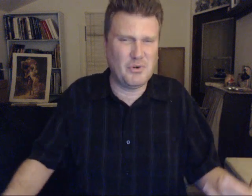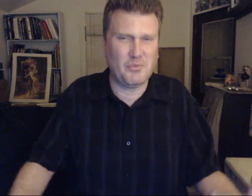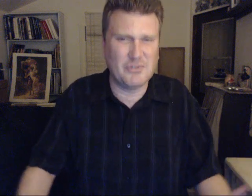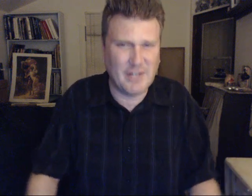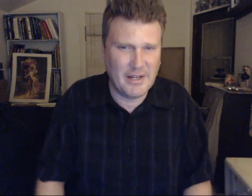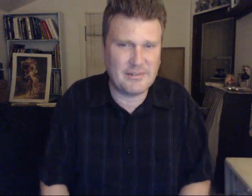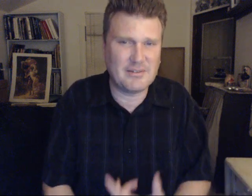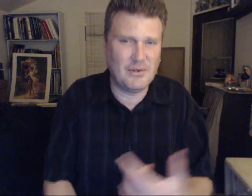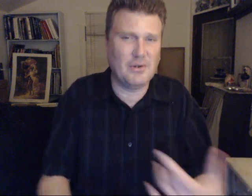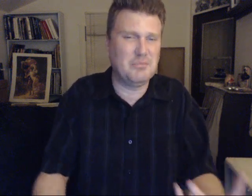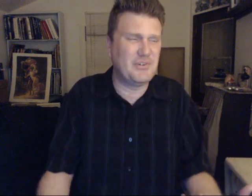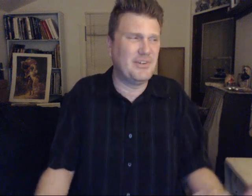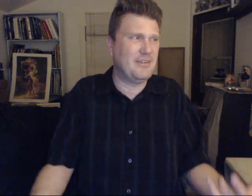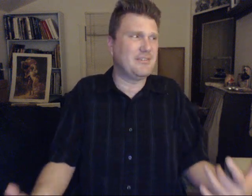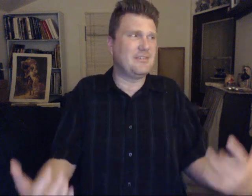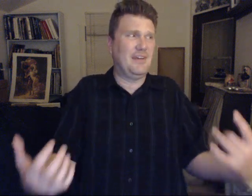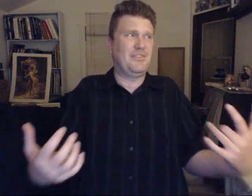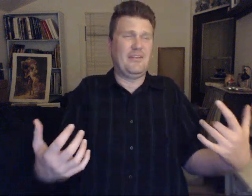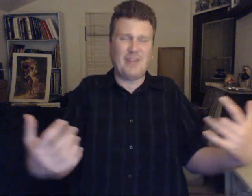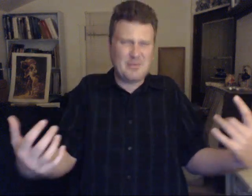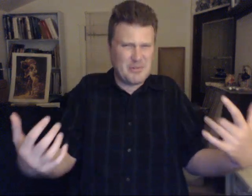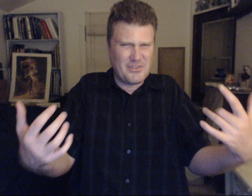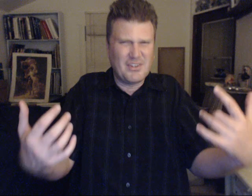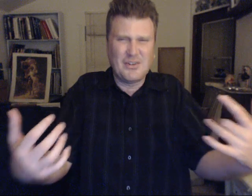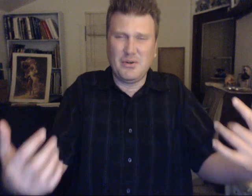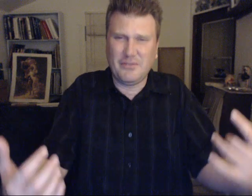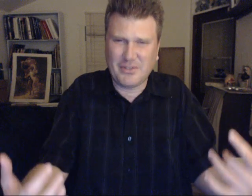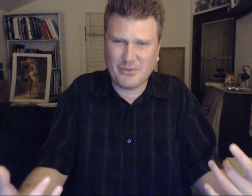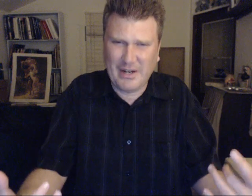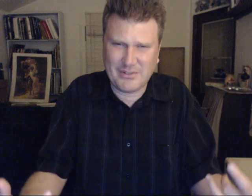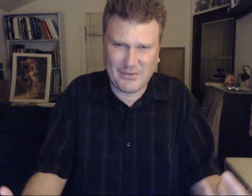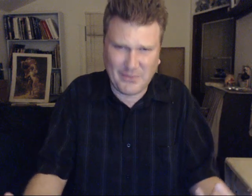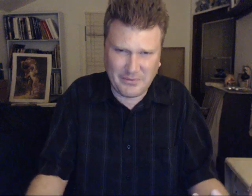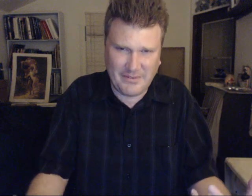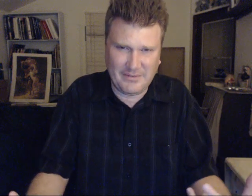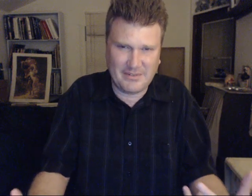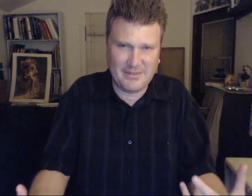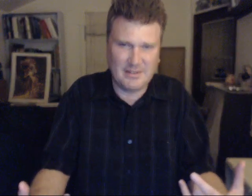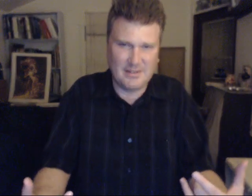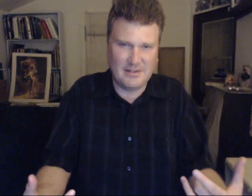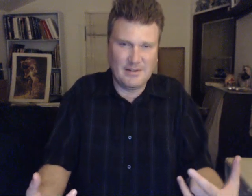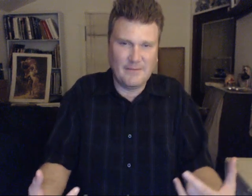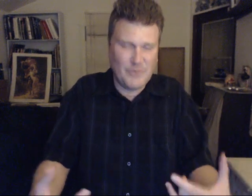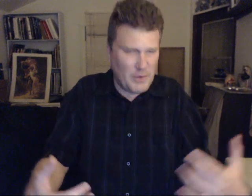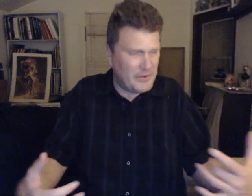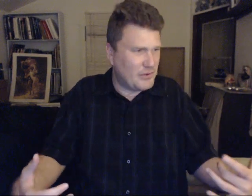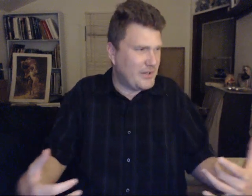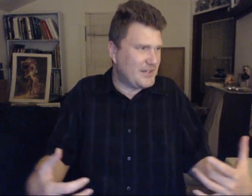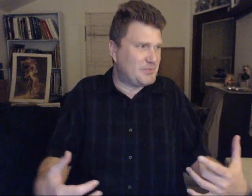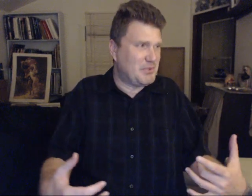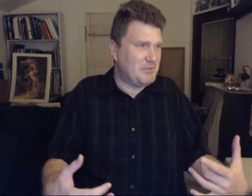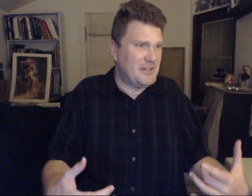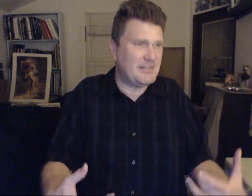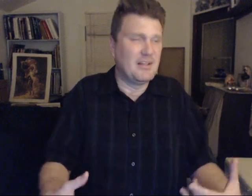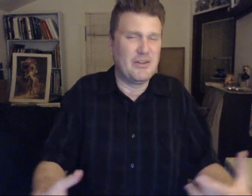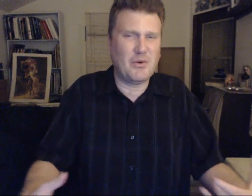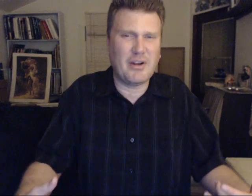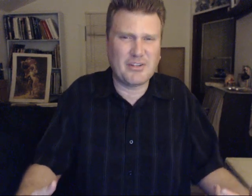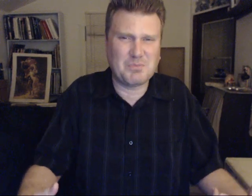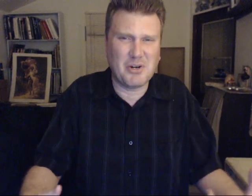realize. That your abilities. Yes. Have not been. You have just scratched the surface. You are the great experiment. The great experiment